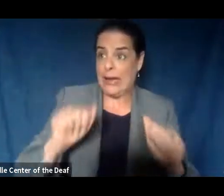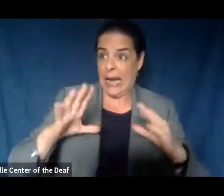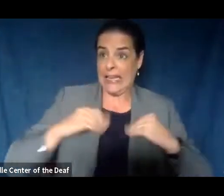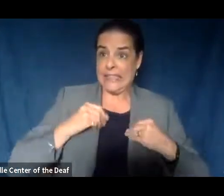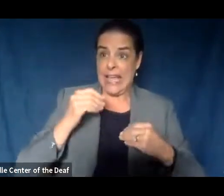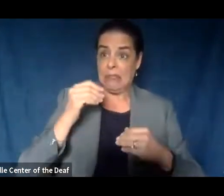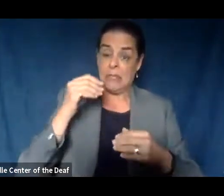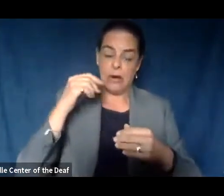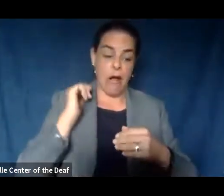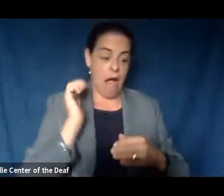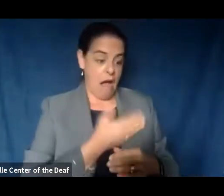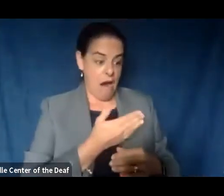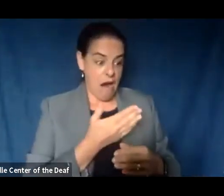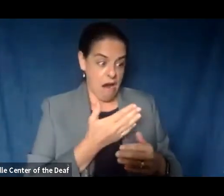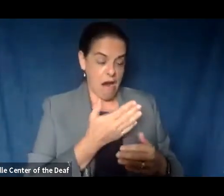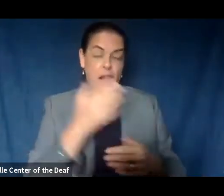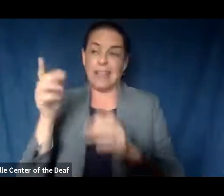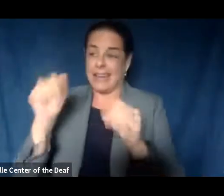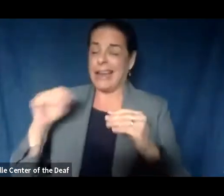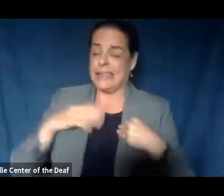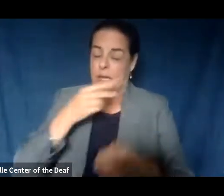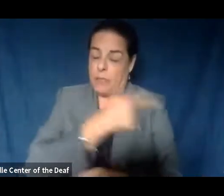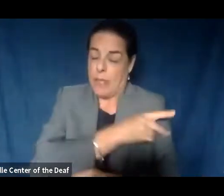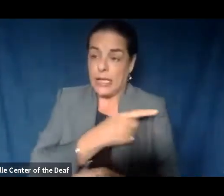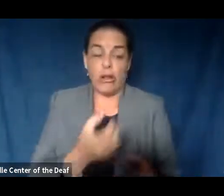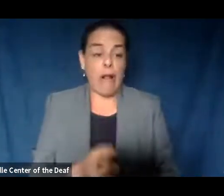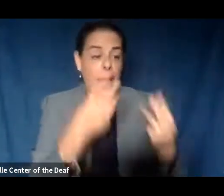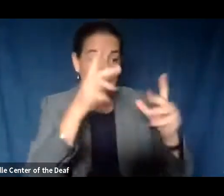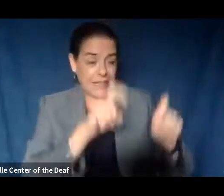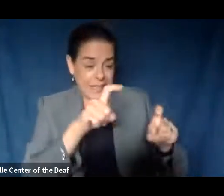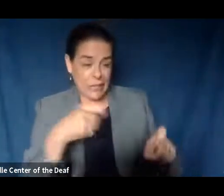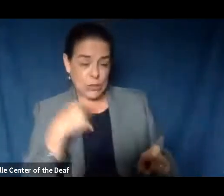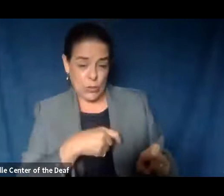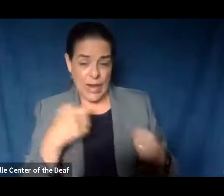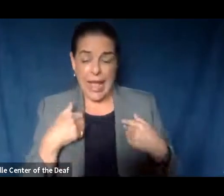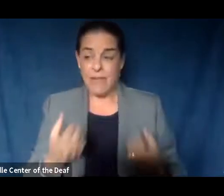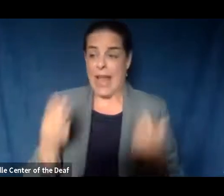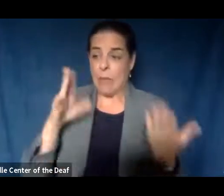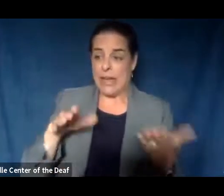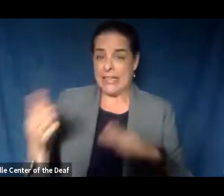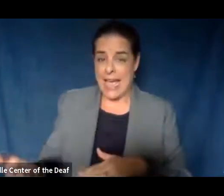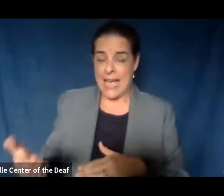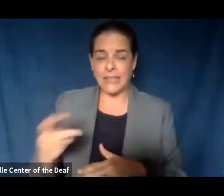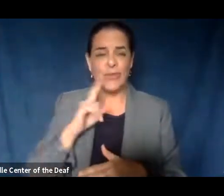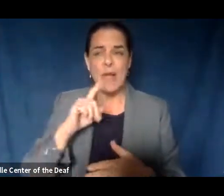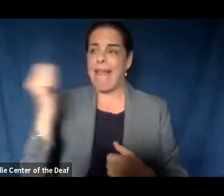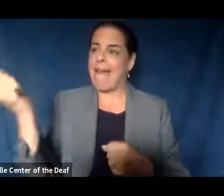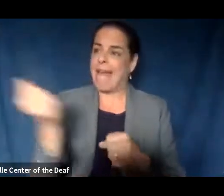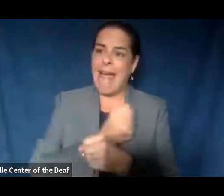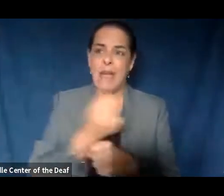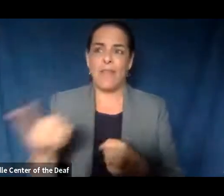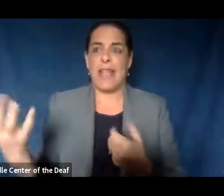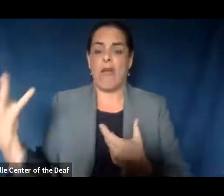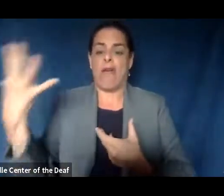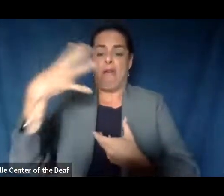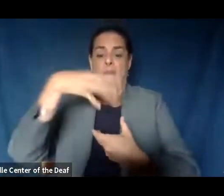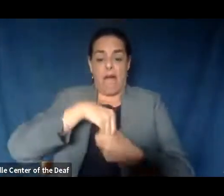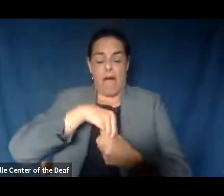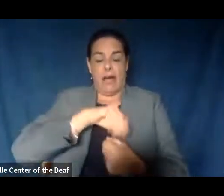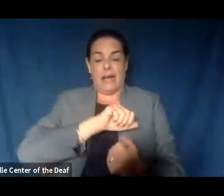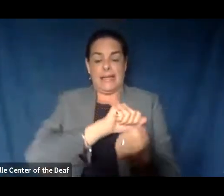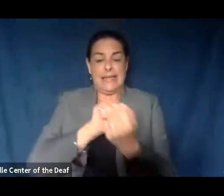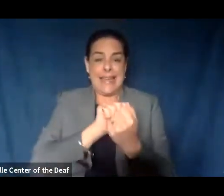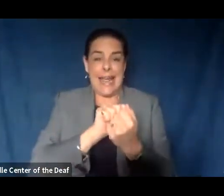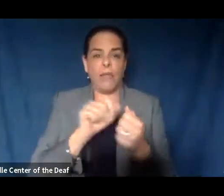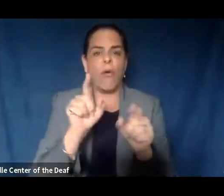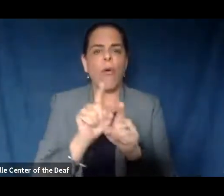preparedness, testing, capacity, and deaths of COVID. So, we're going look at all of those things together and also